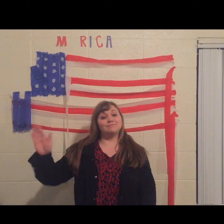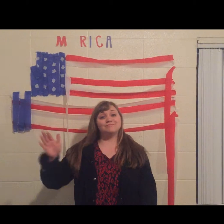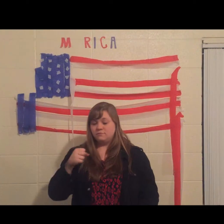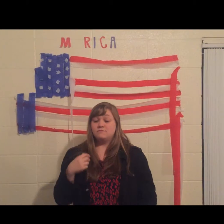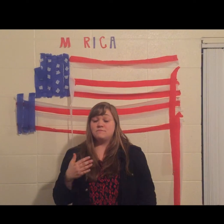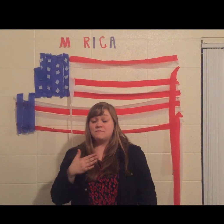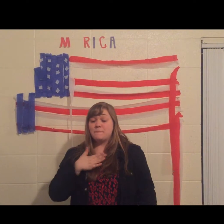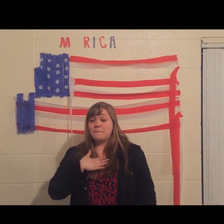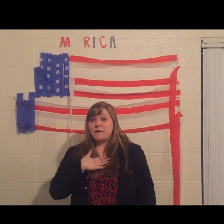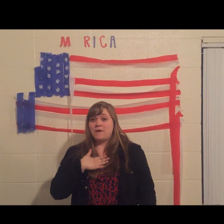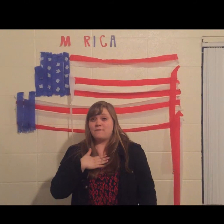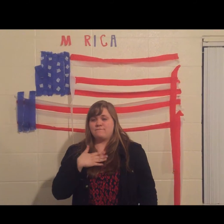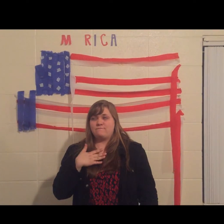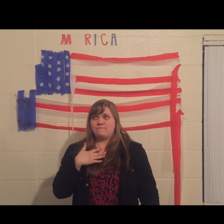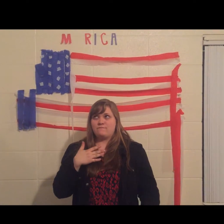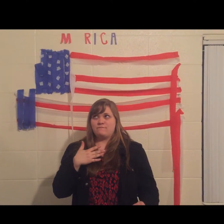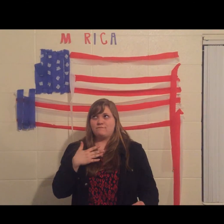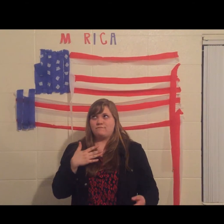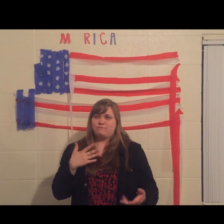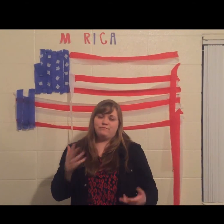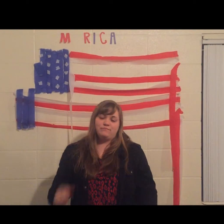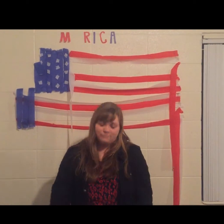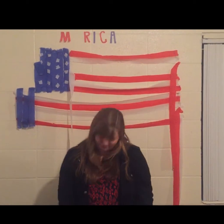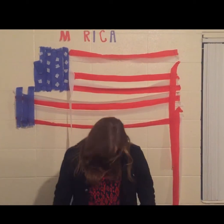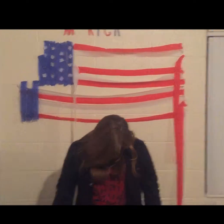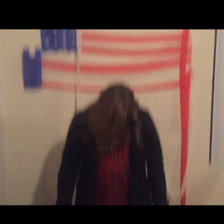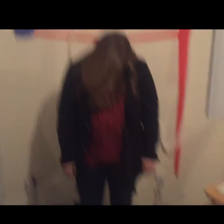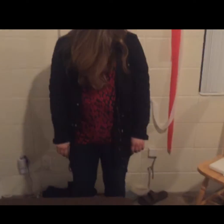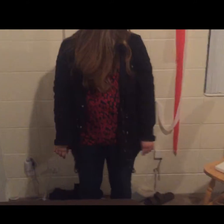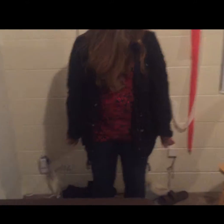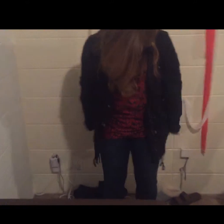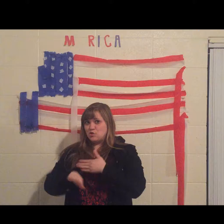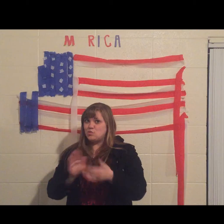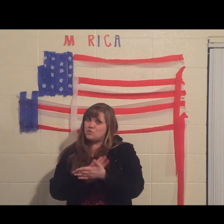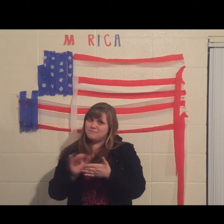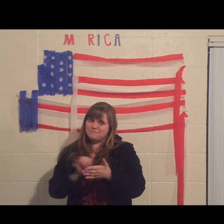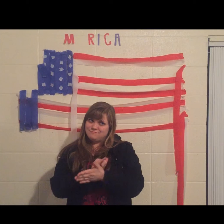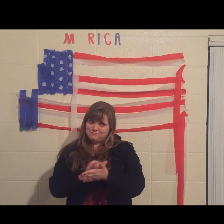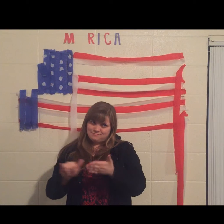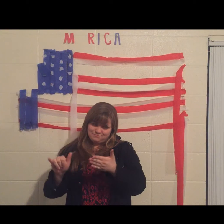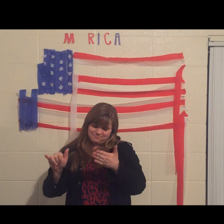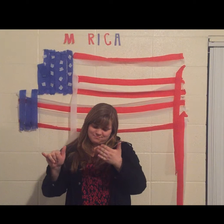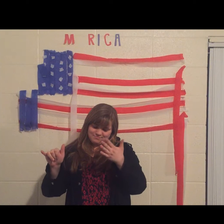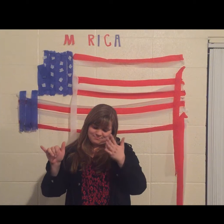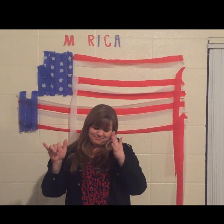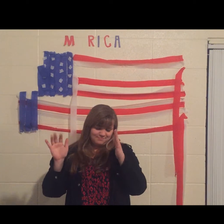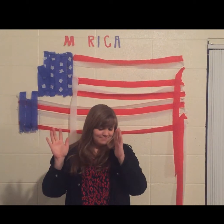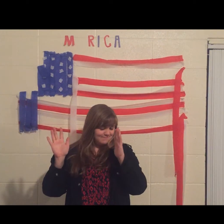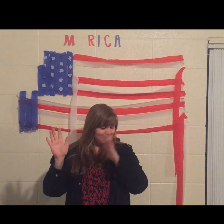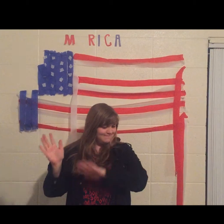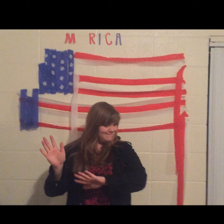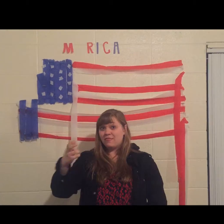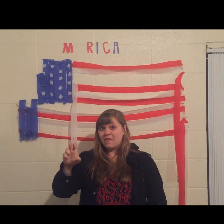rents went up It's gotten mad expensive But we live with just enough In the heights I lift the lights And start my day